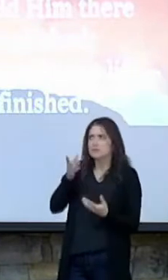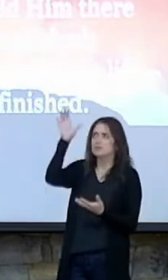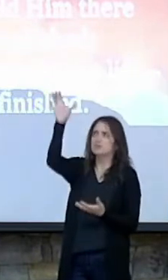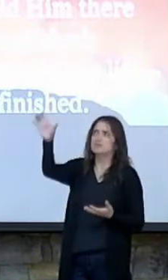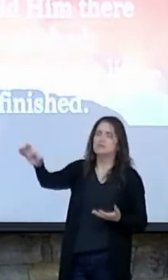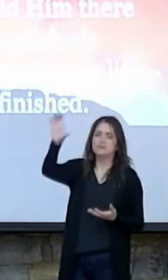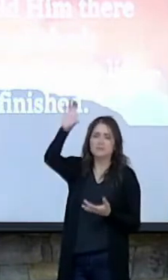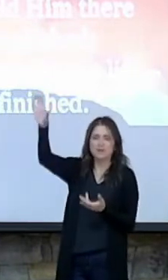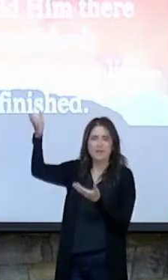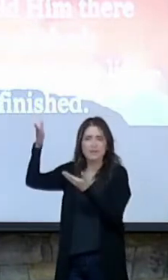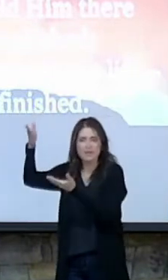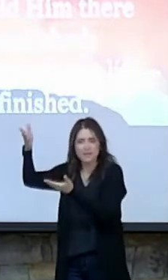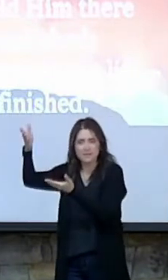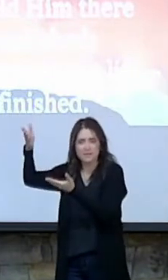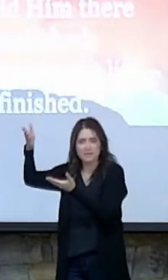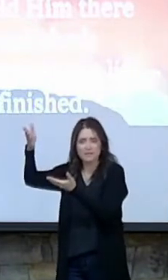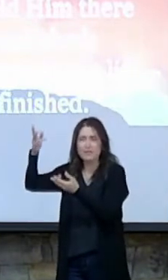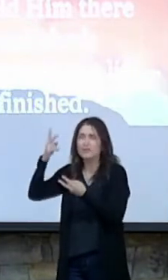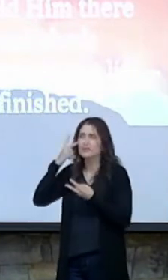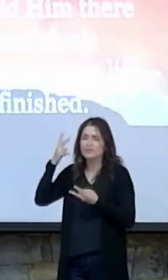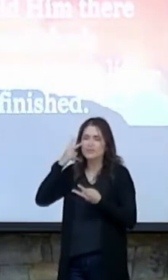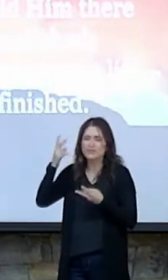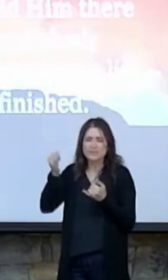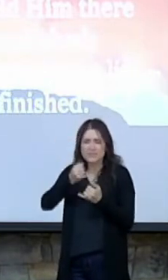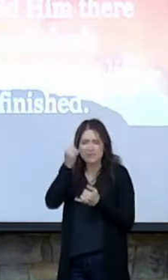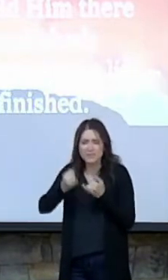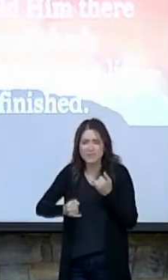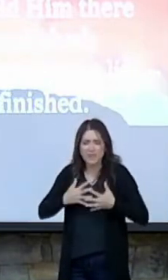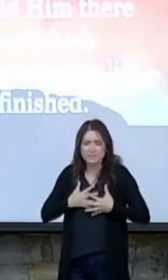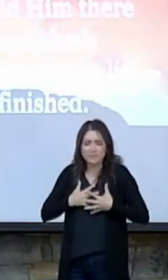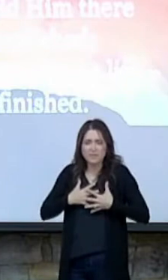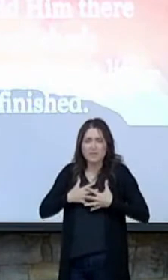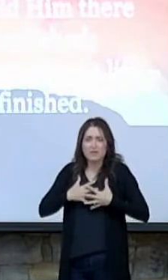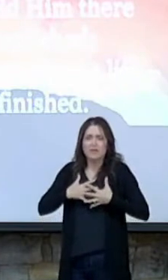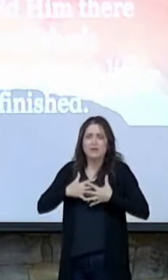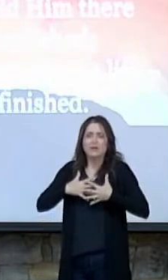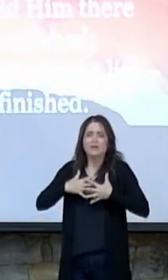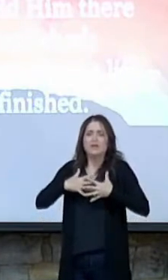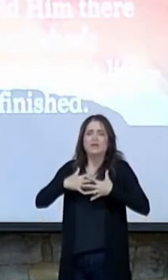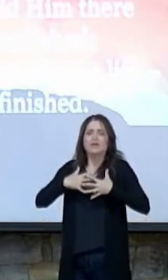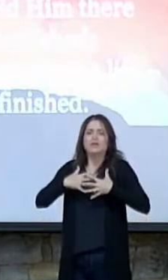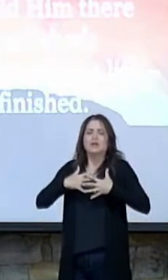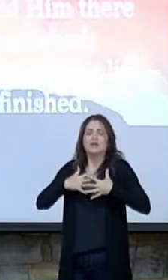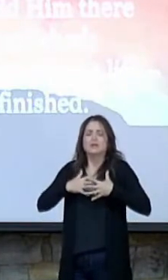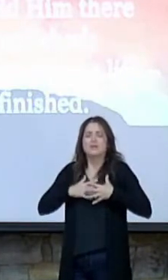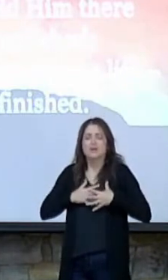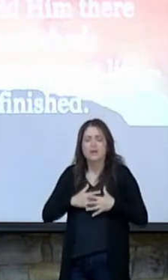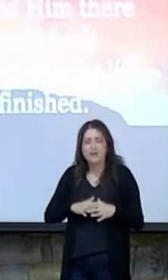Do you see him draw in his last breath and let it out?